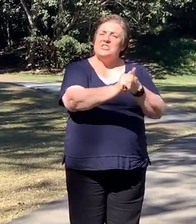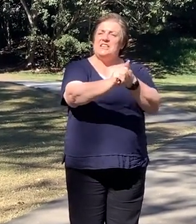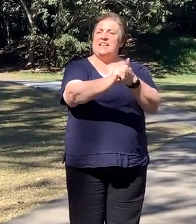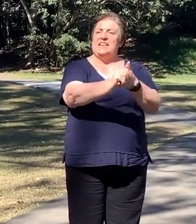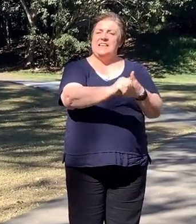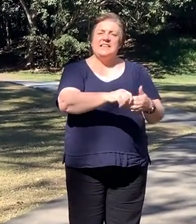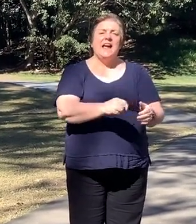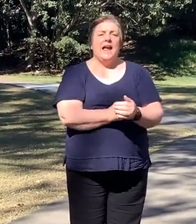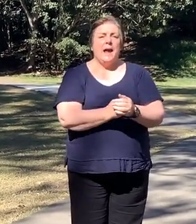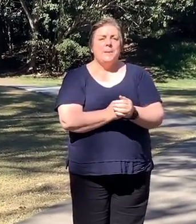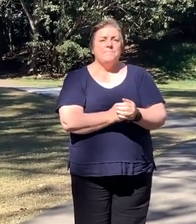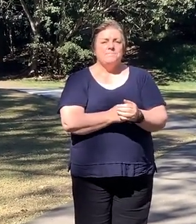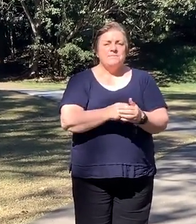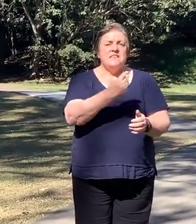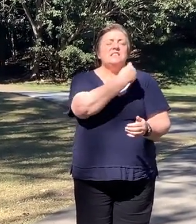people.